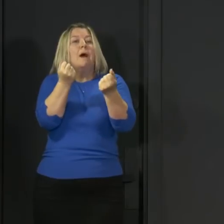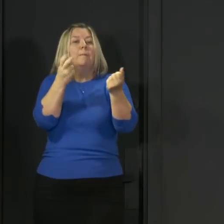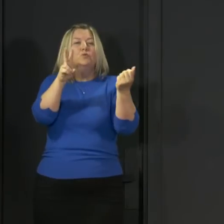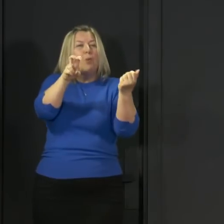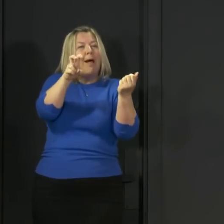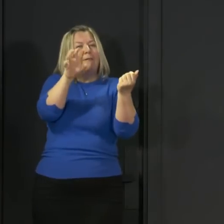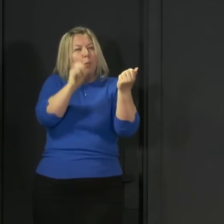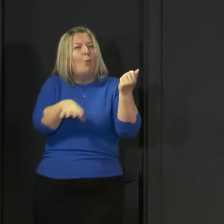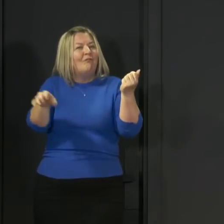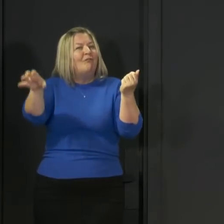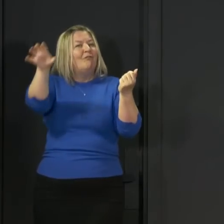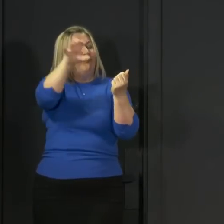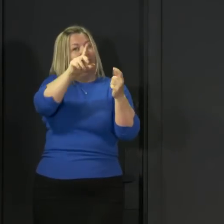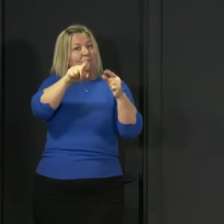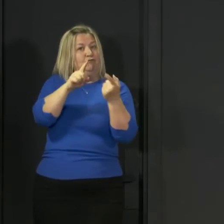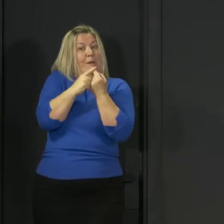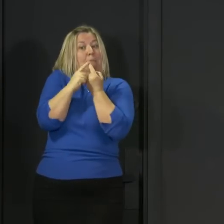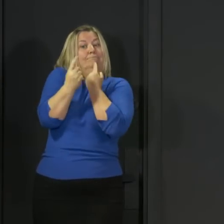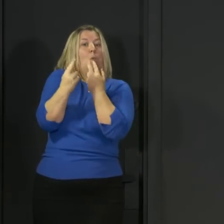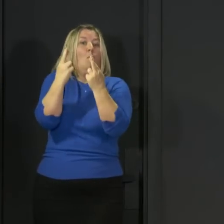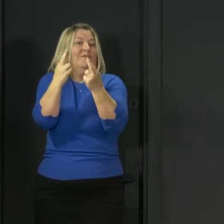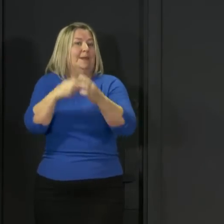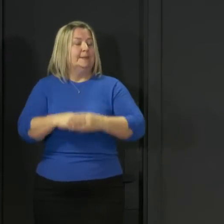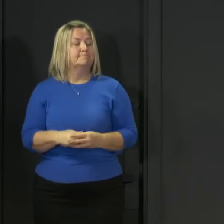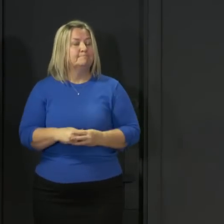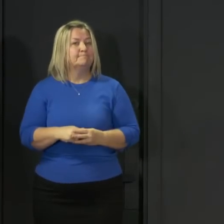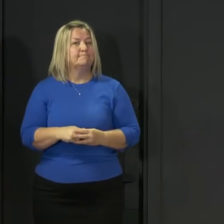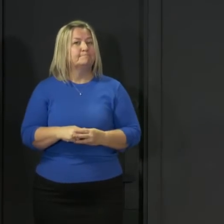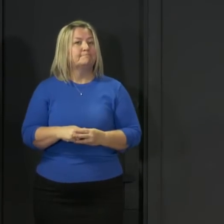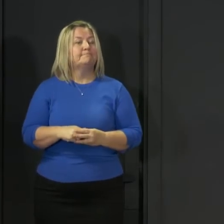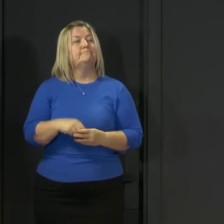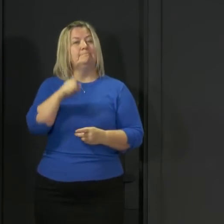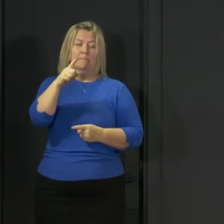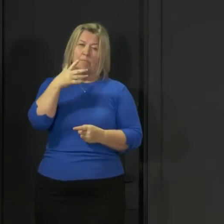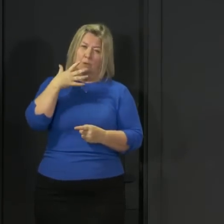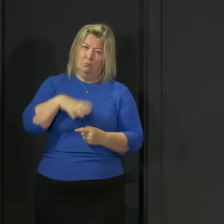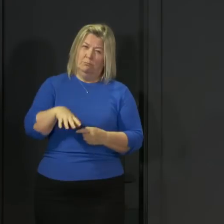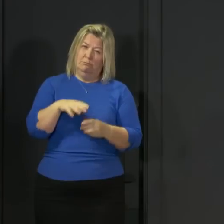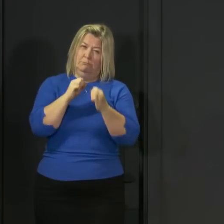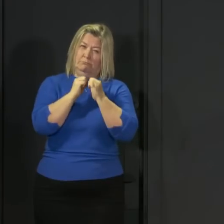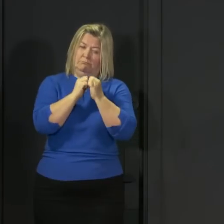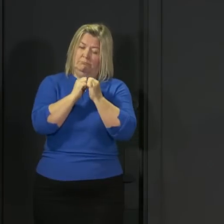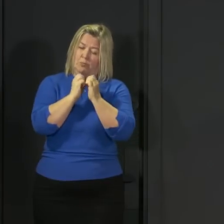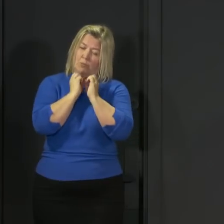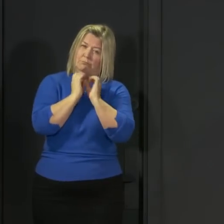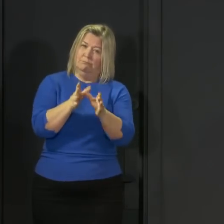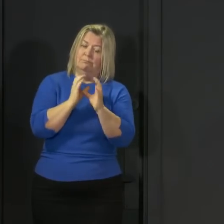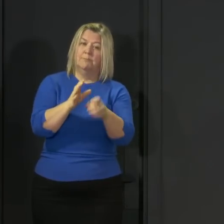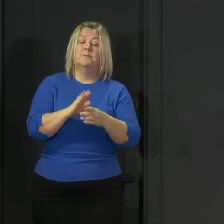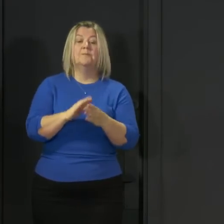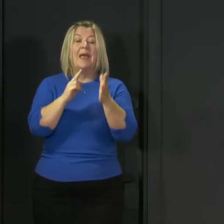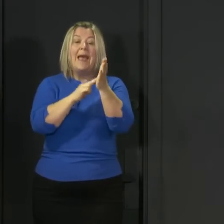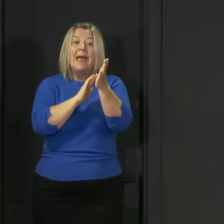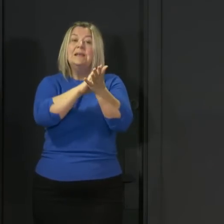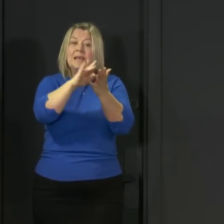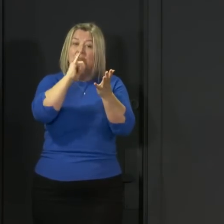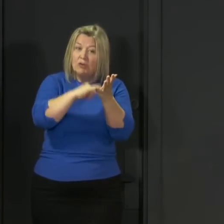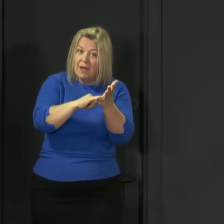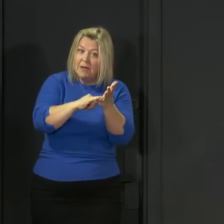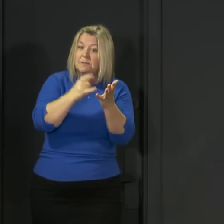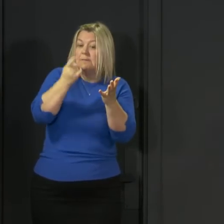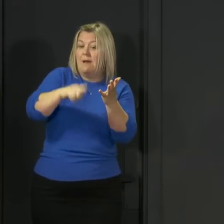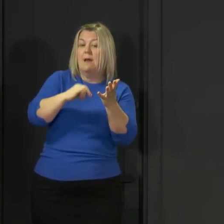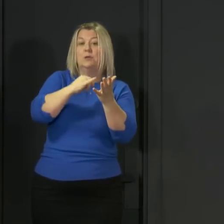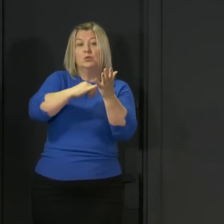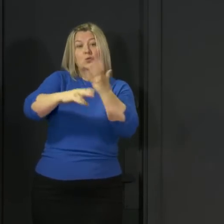It's also worth stressing, and I do want to stress this point, that for NHS and social care key workers